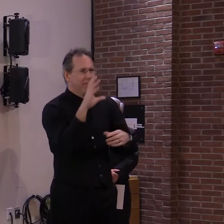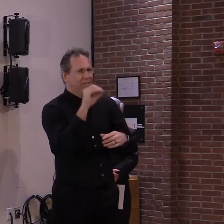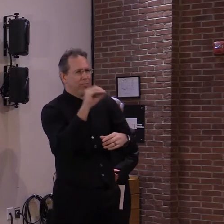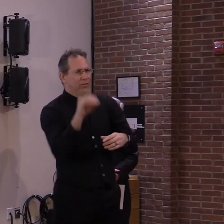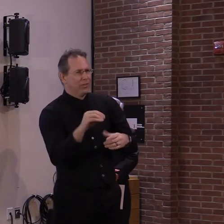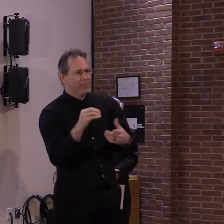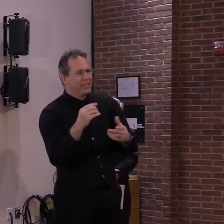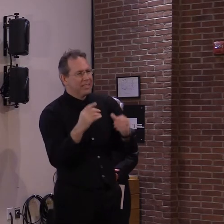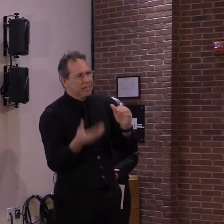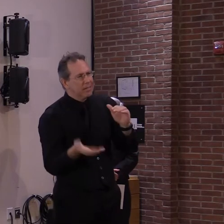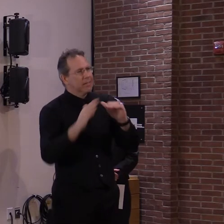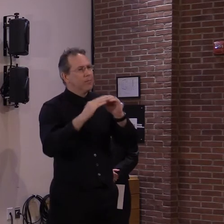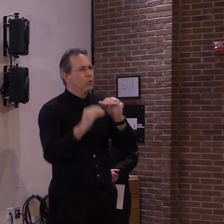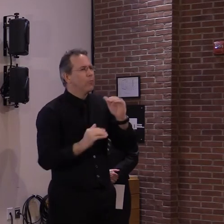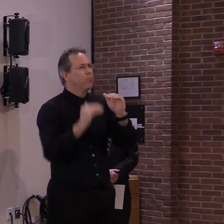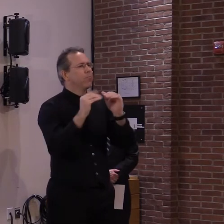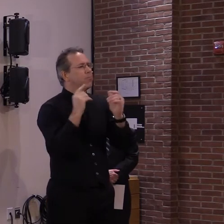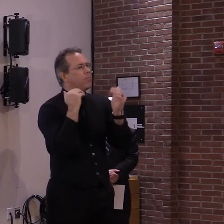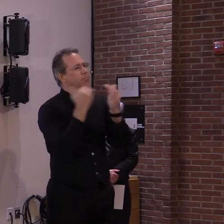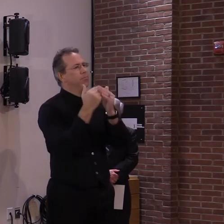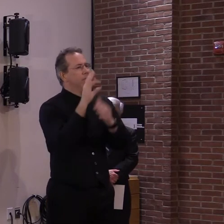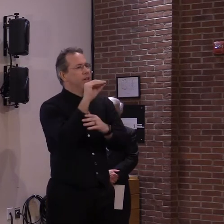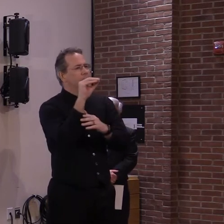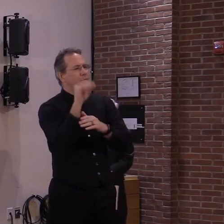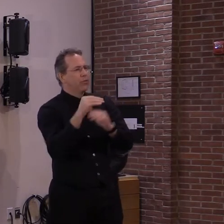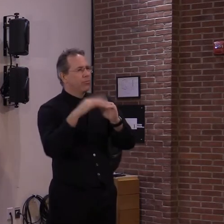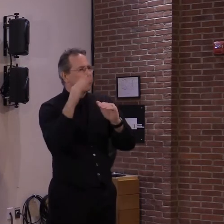science-driven decision-making at this time.